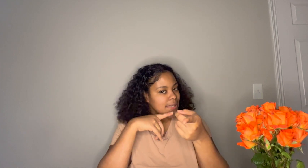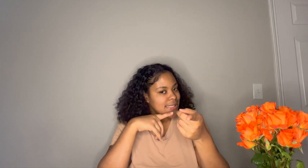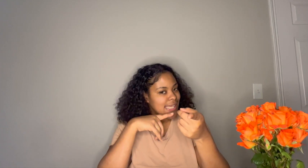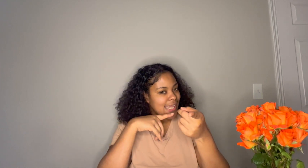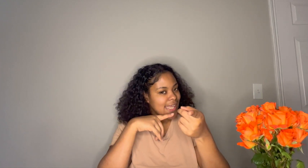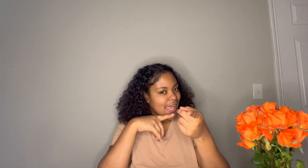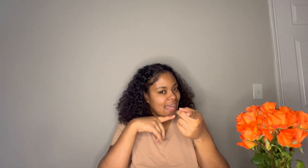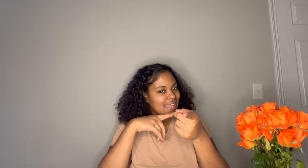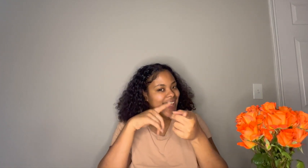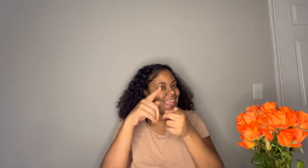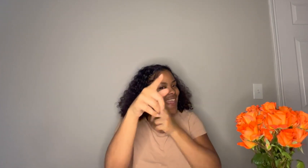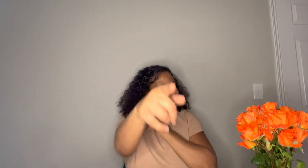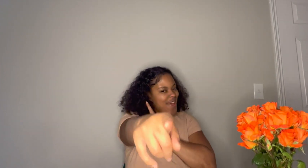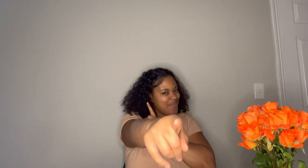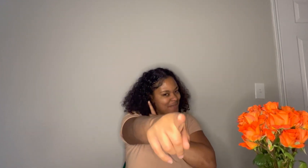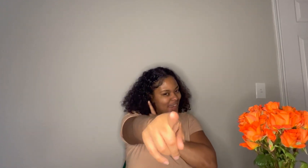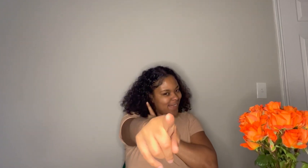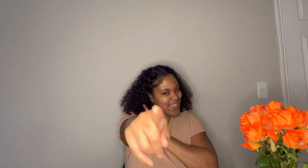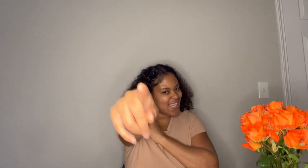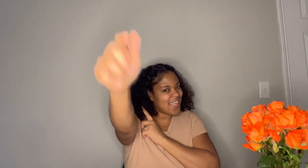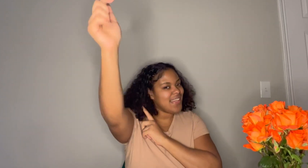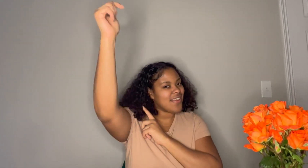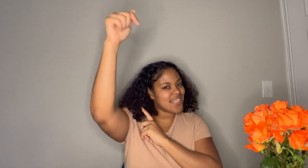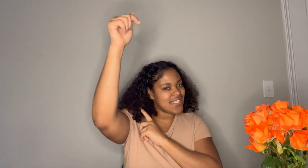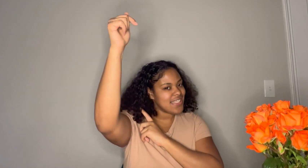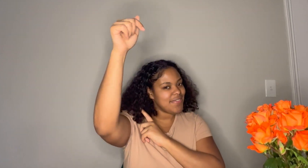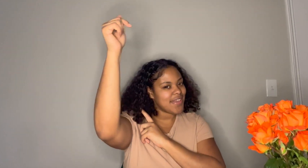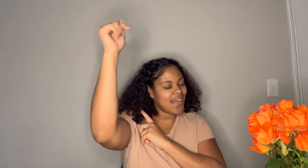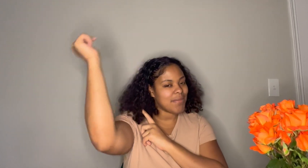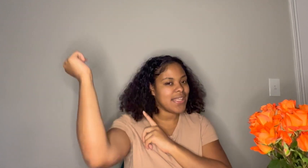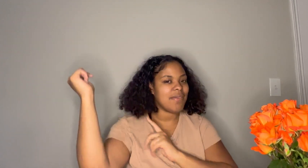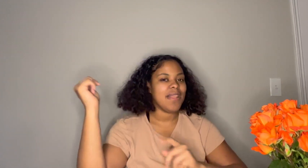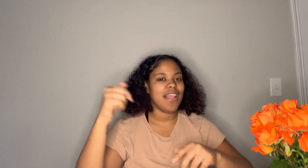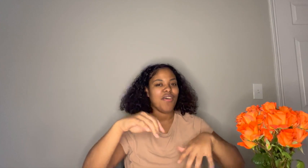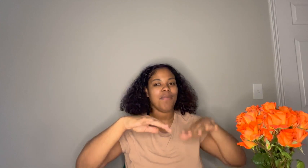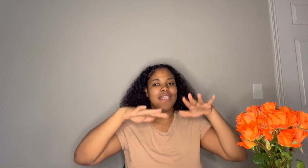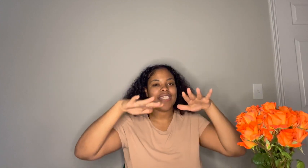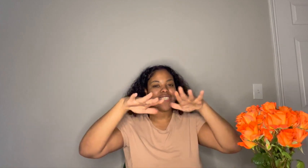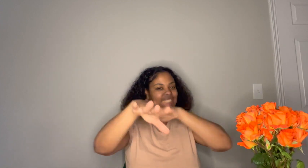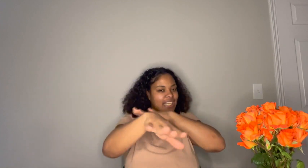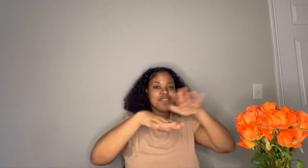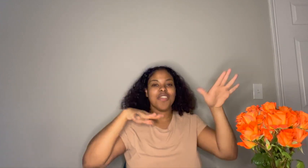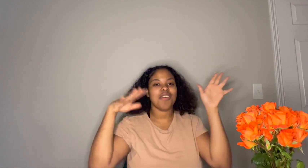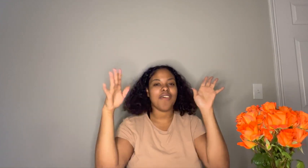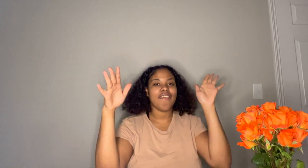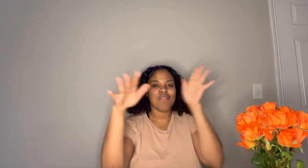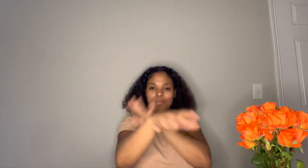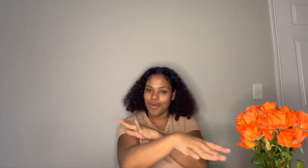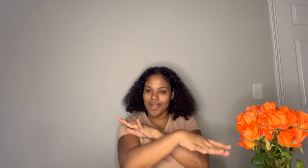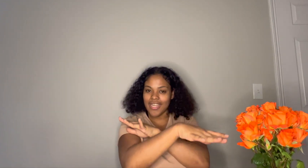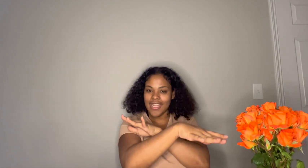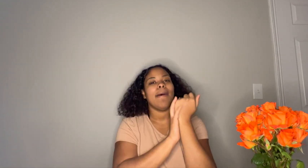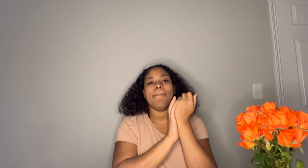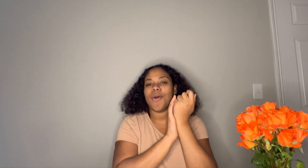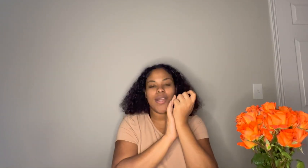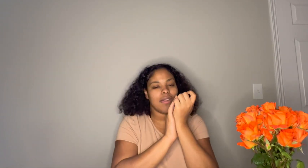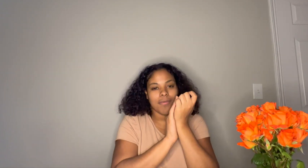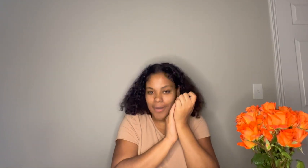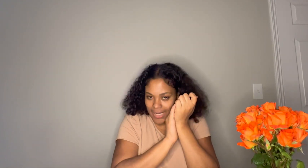-Dade County if y'all from Miami-Dade y'all gotta leave a comment down below because that's where your girl is born in born and raised